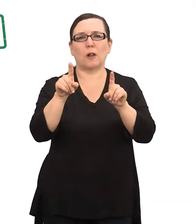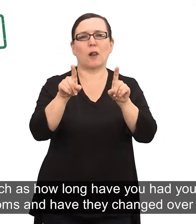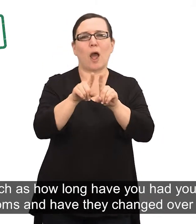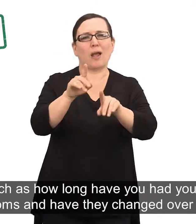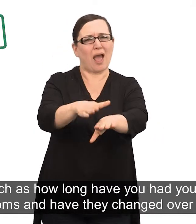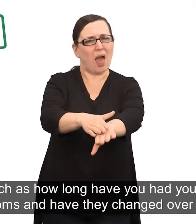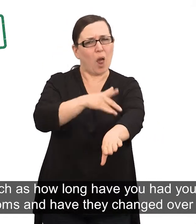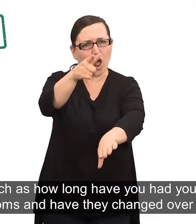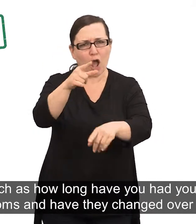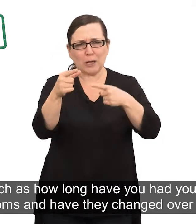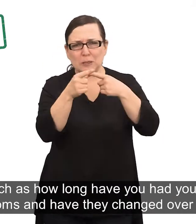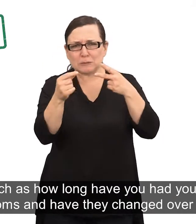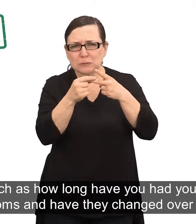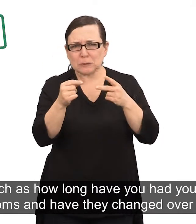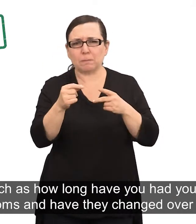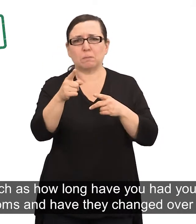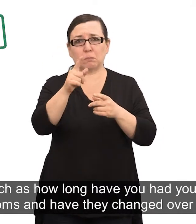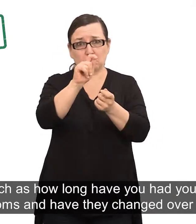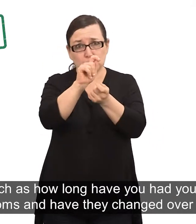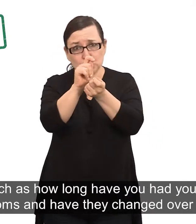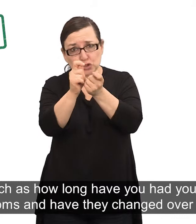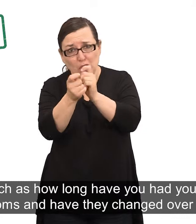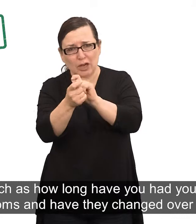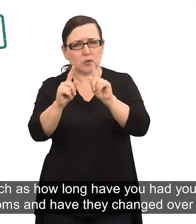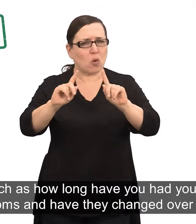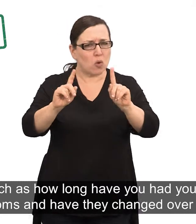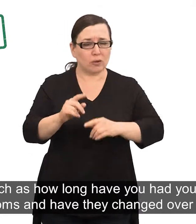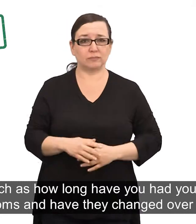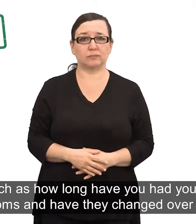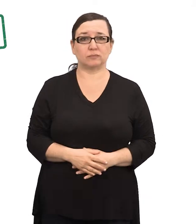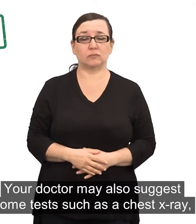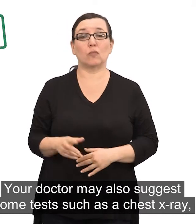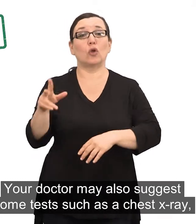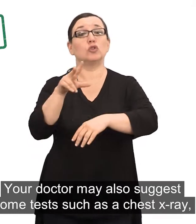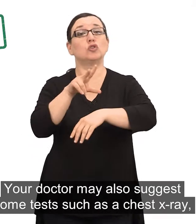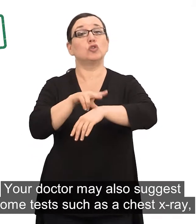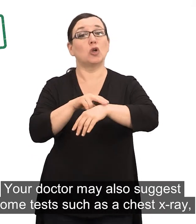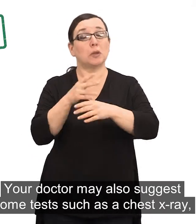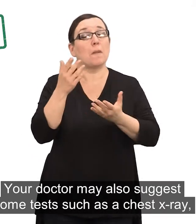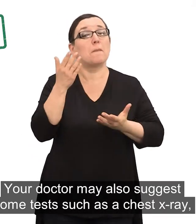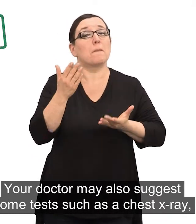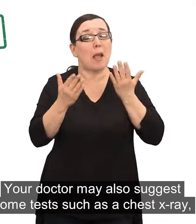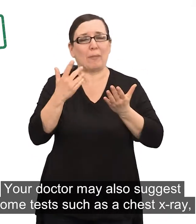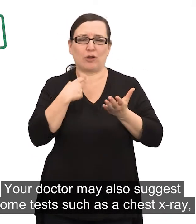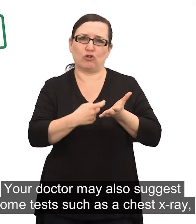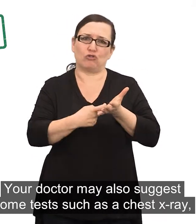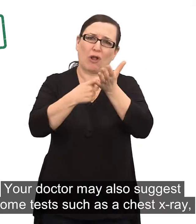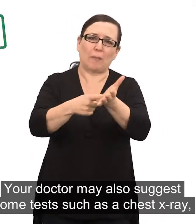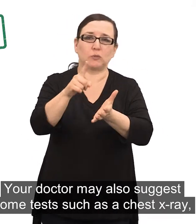Such as how long have you had your symptoms and have they changed over time. Your doctor may also suggest some tests such as a